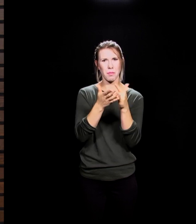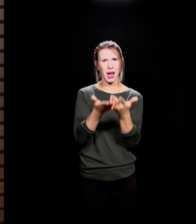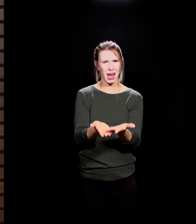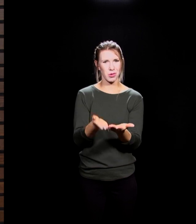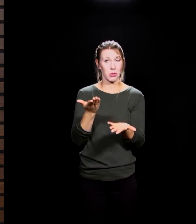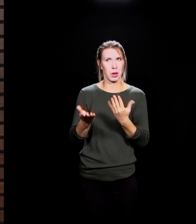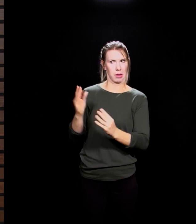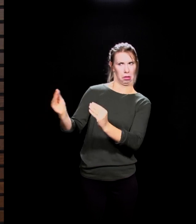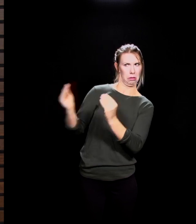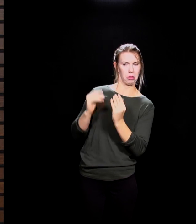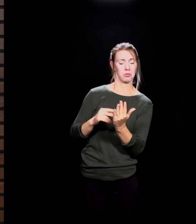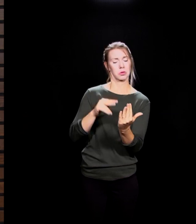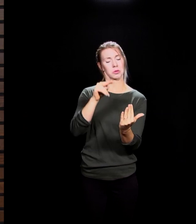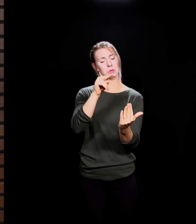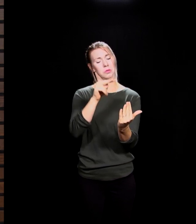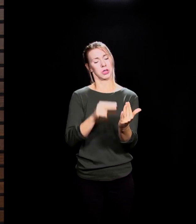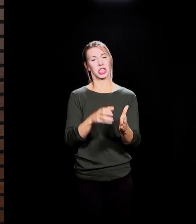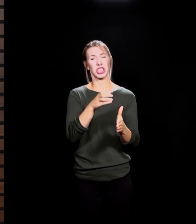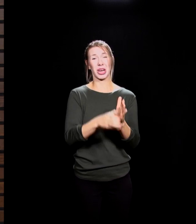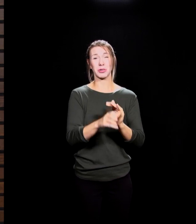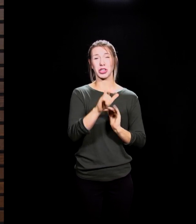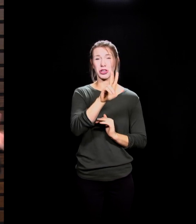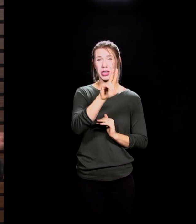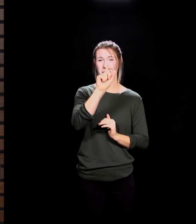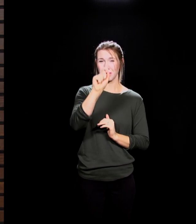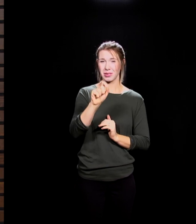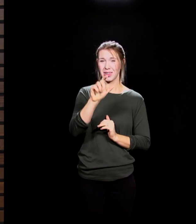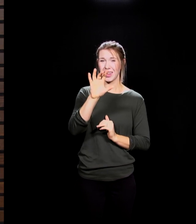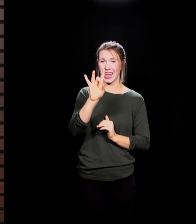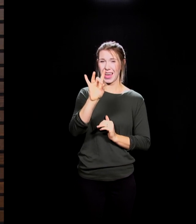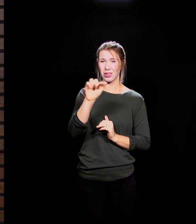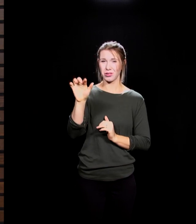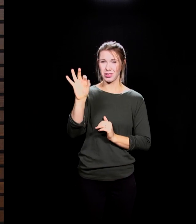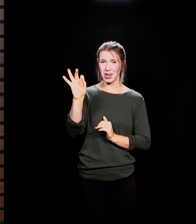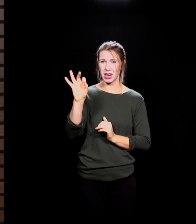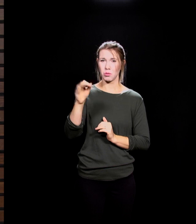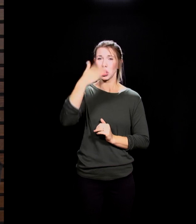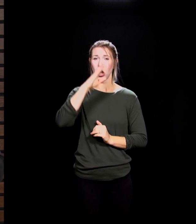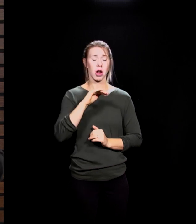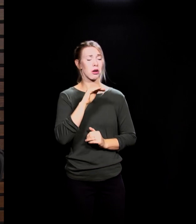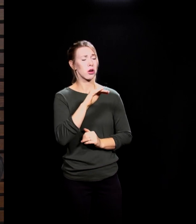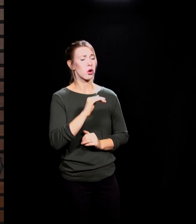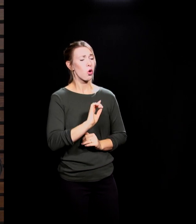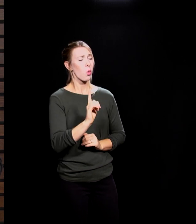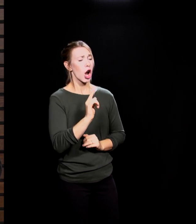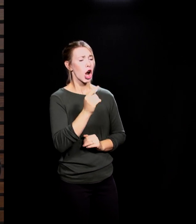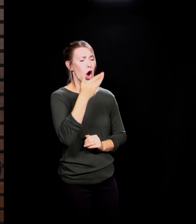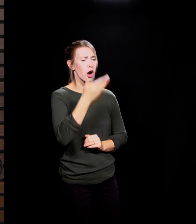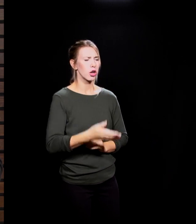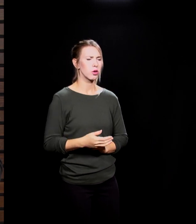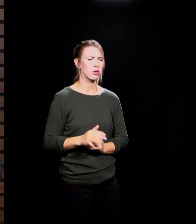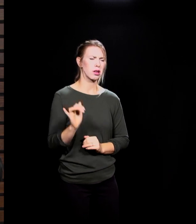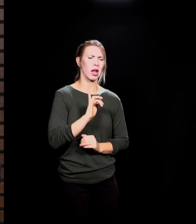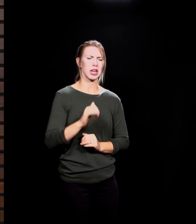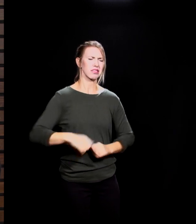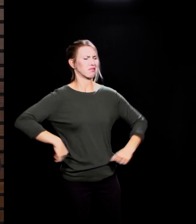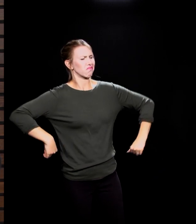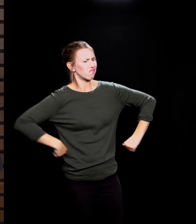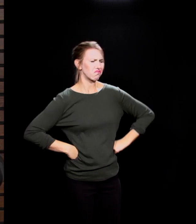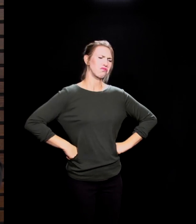it, that in chapter 3, verse 8 and 9, when God calls out to Adam and Eve, where are you? He's saying it kind of with a tone like, where are you? I know where you